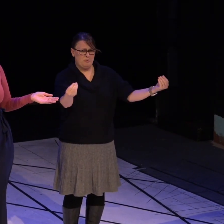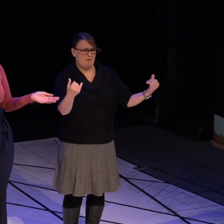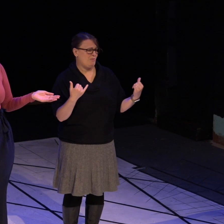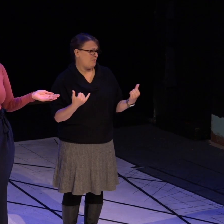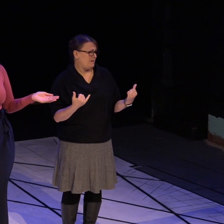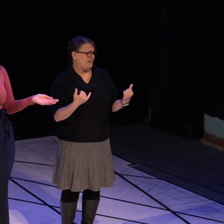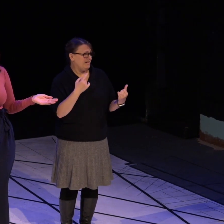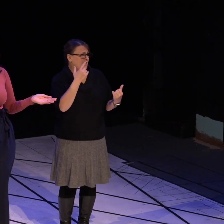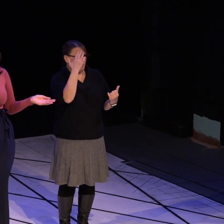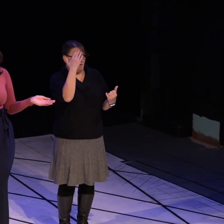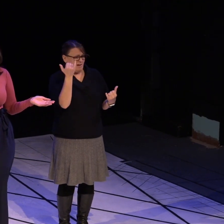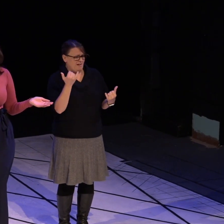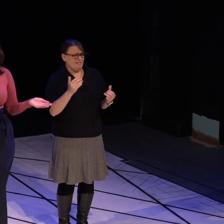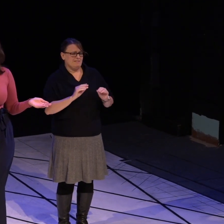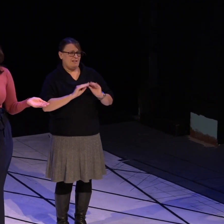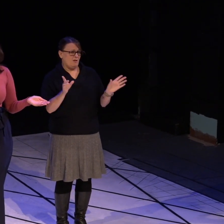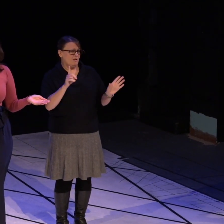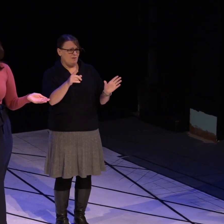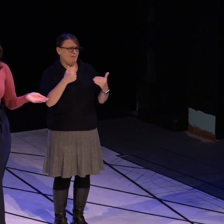you have no heart.